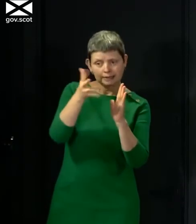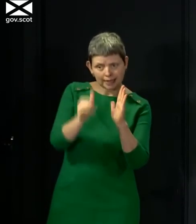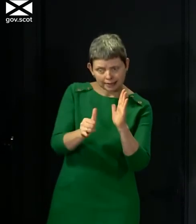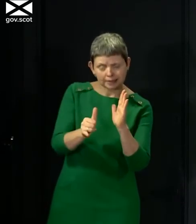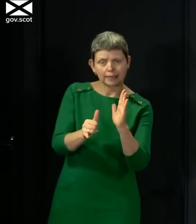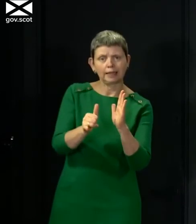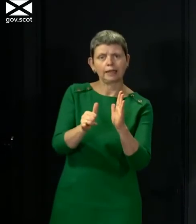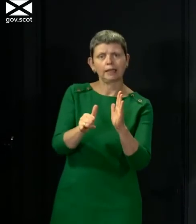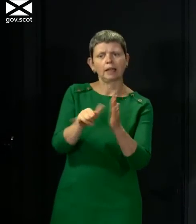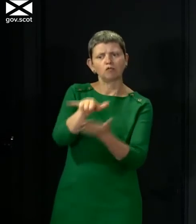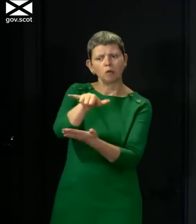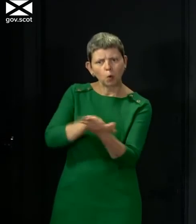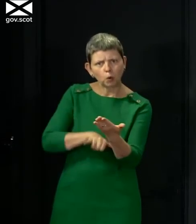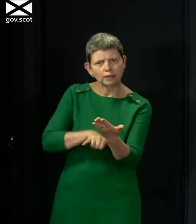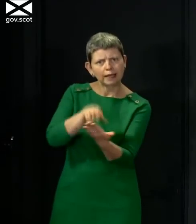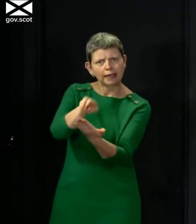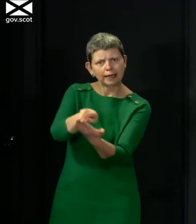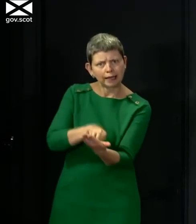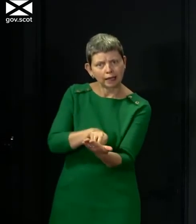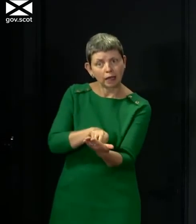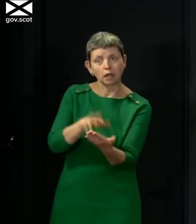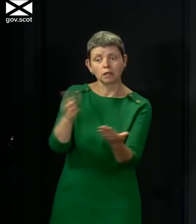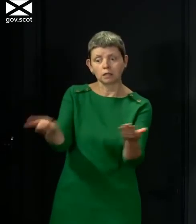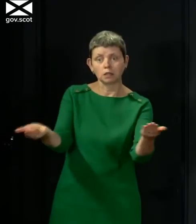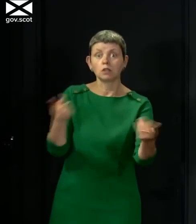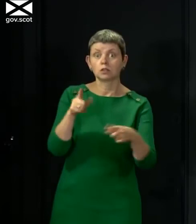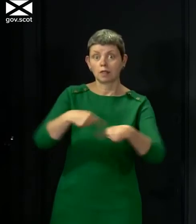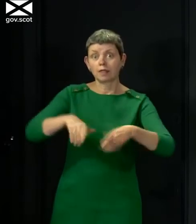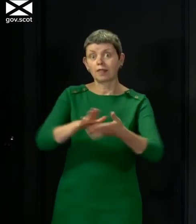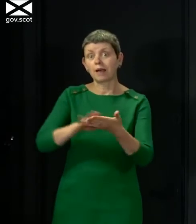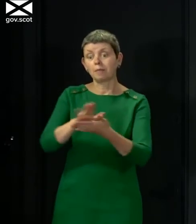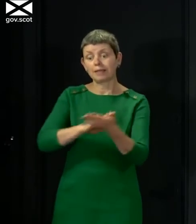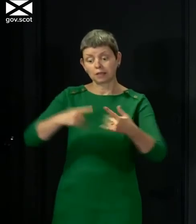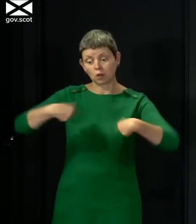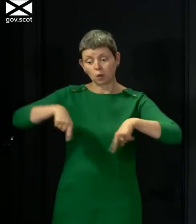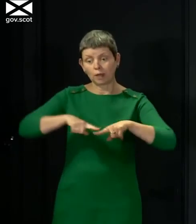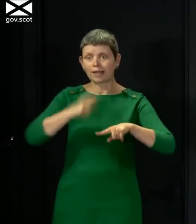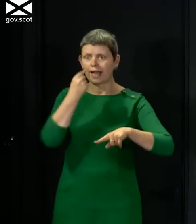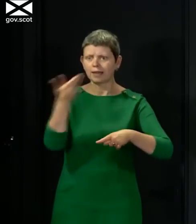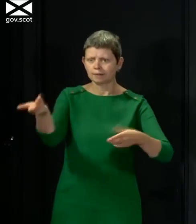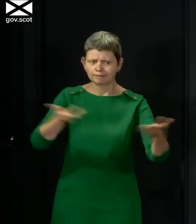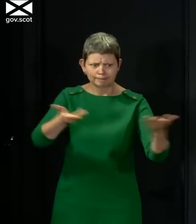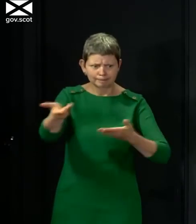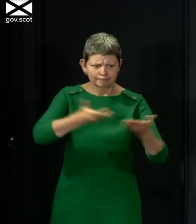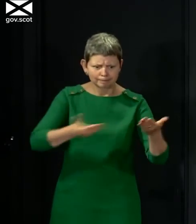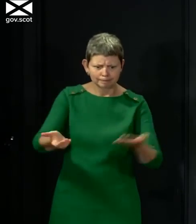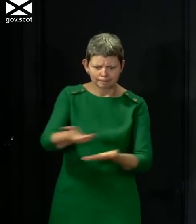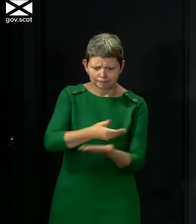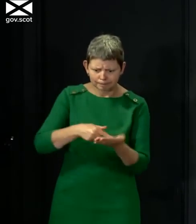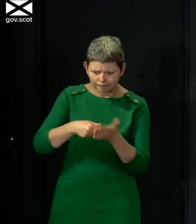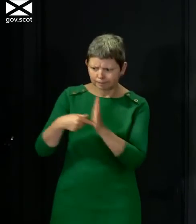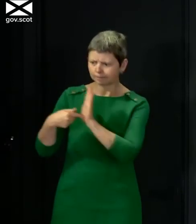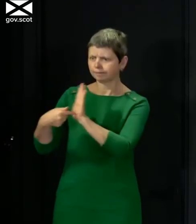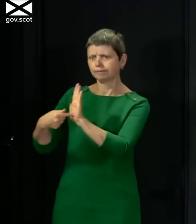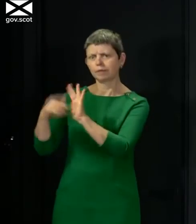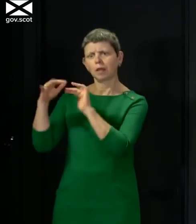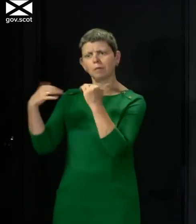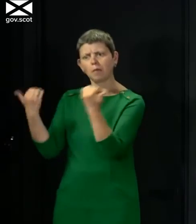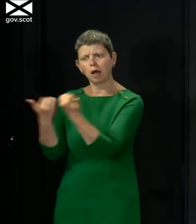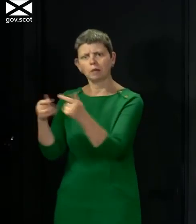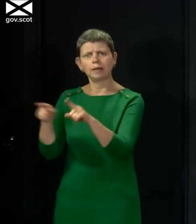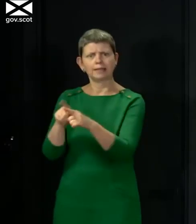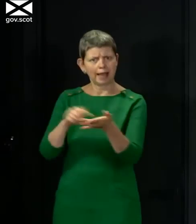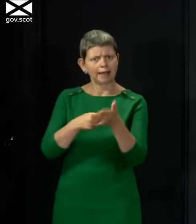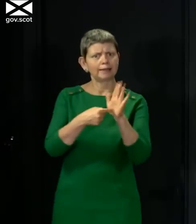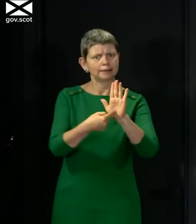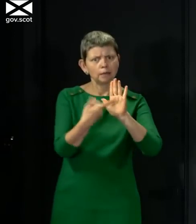in care homes and the reporting of that so that we can report to Parliament and the wider public. But, you know, we are all trying to work as hard as possible